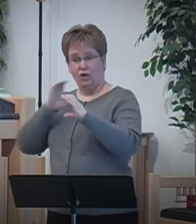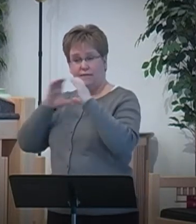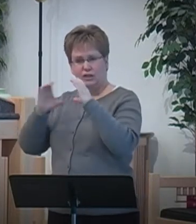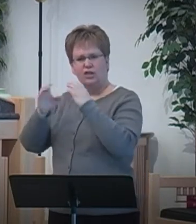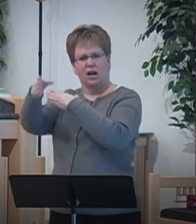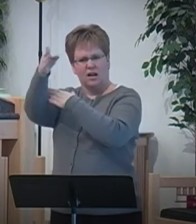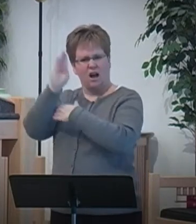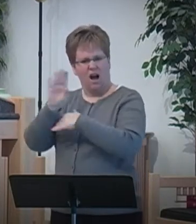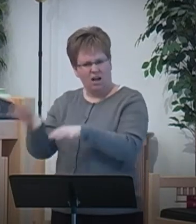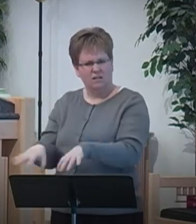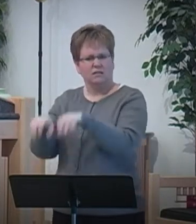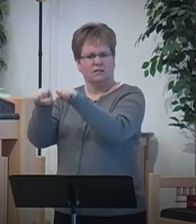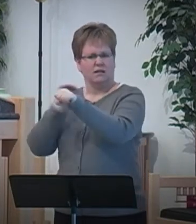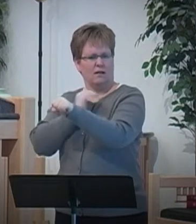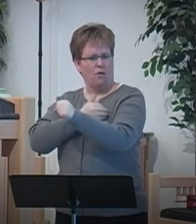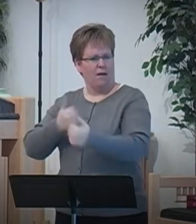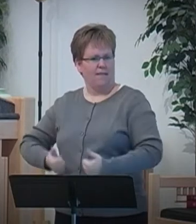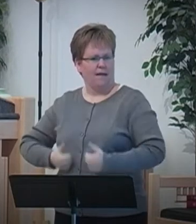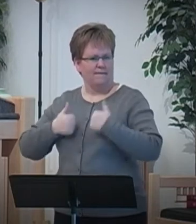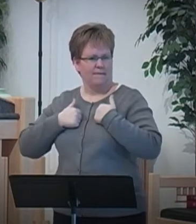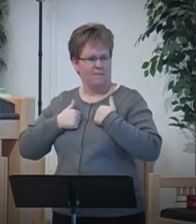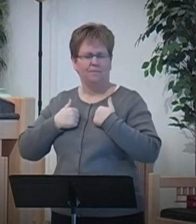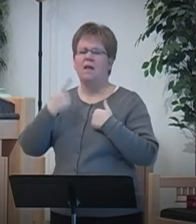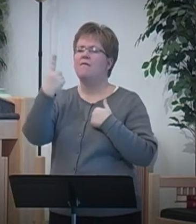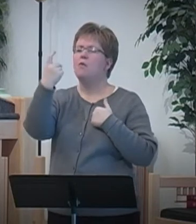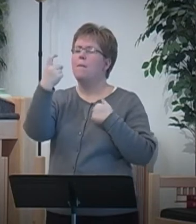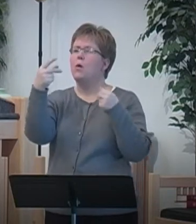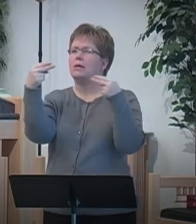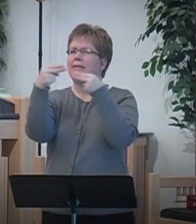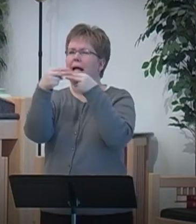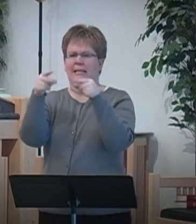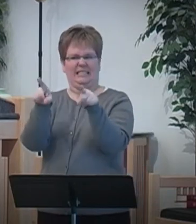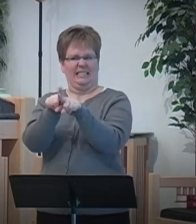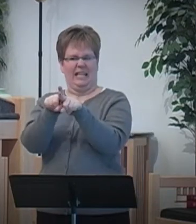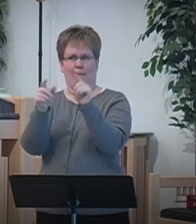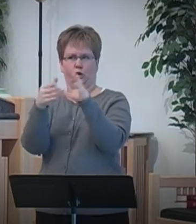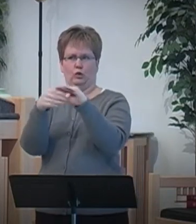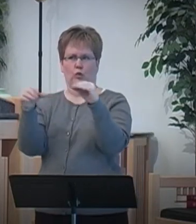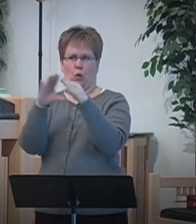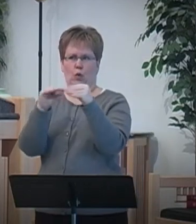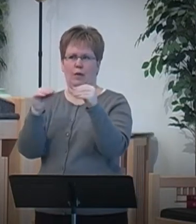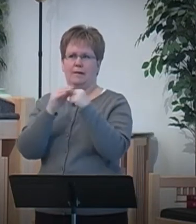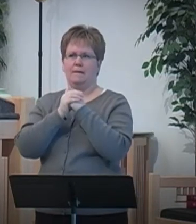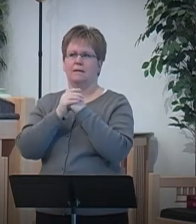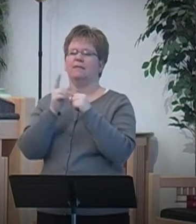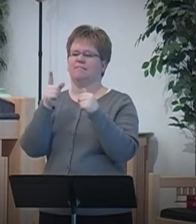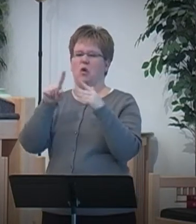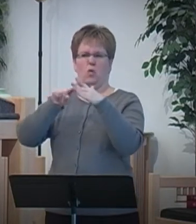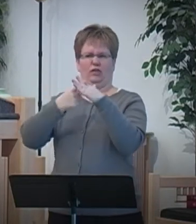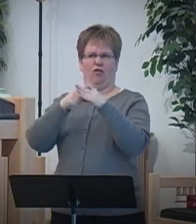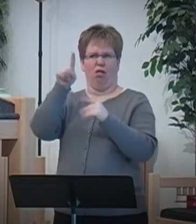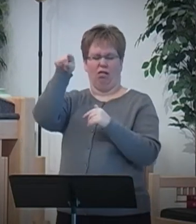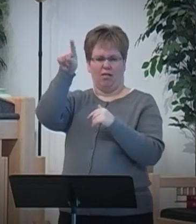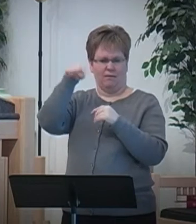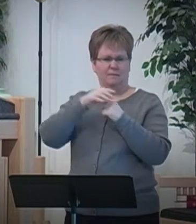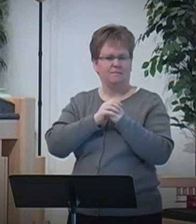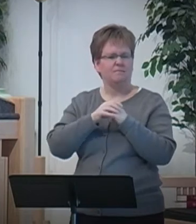in our lives. There's one more slide of this same story back to the original way with all of the places that God is named,